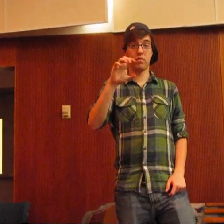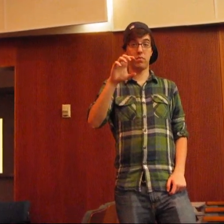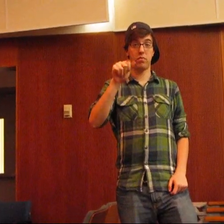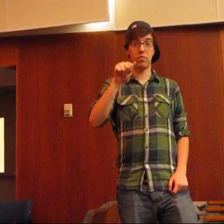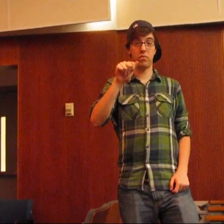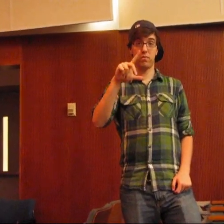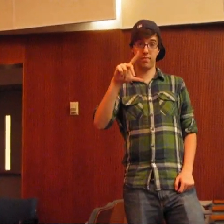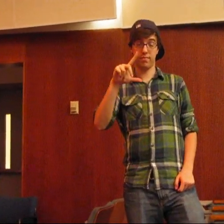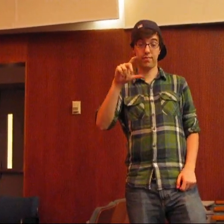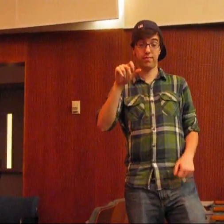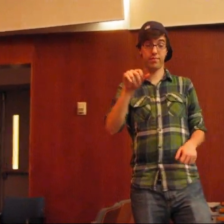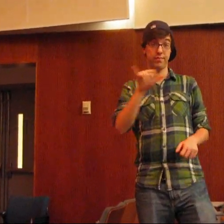Keep it up.